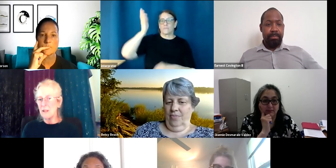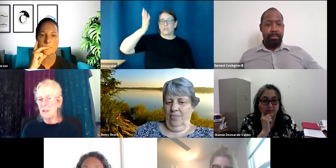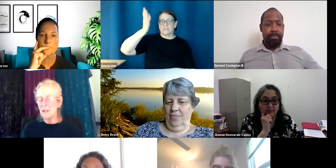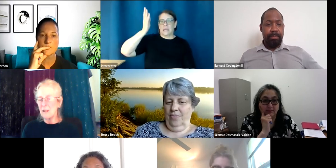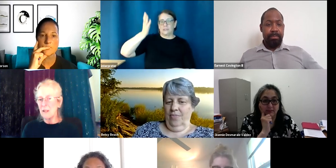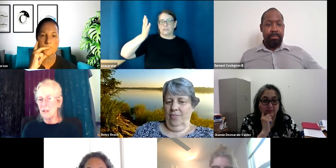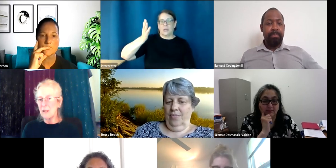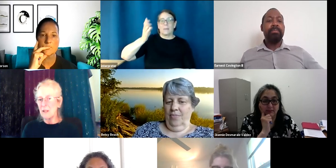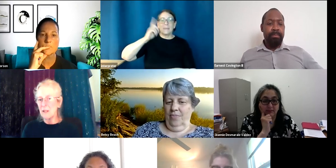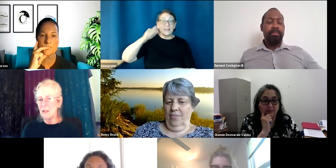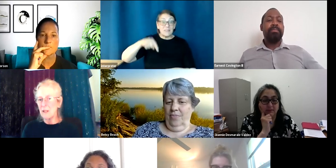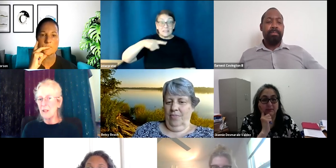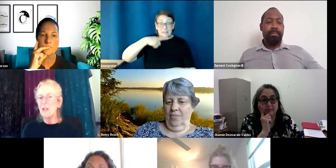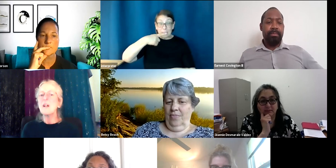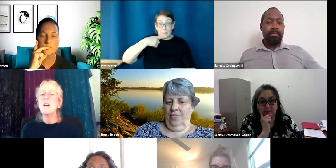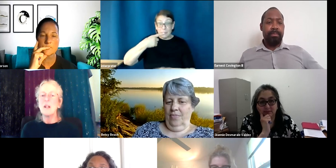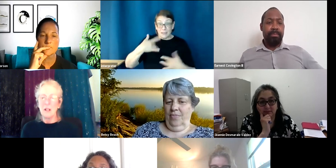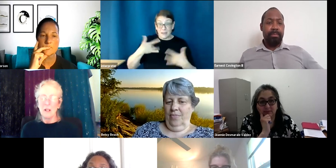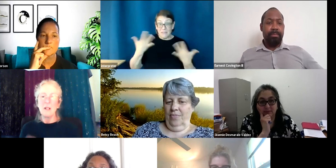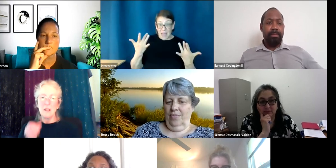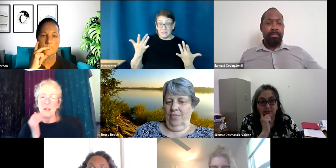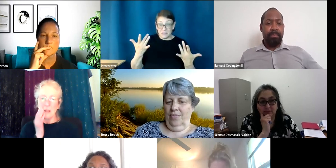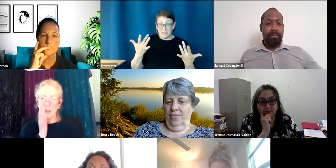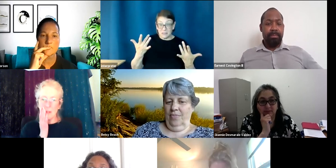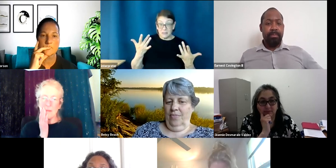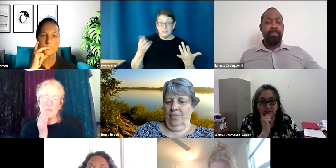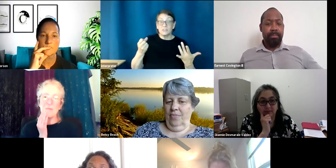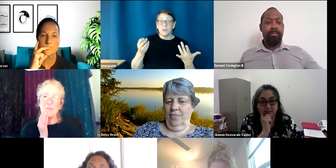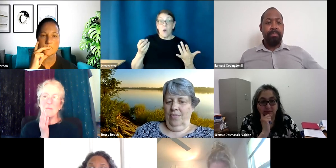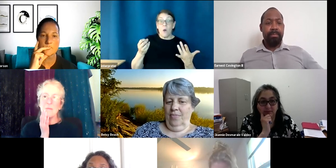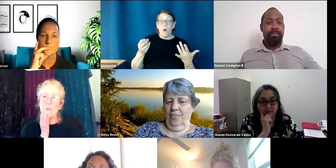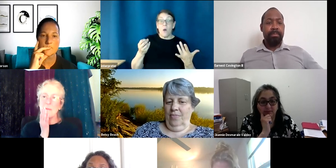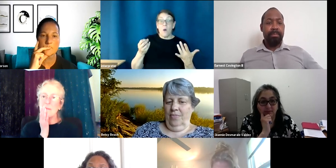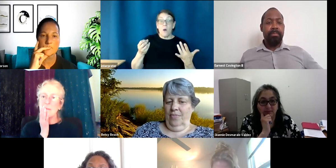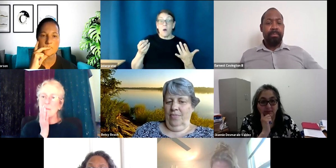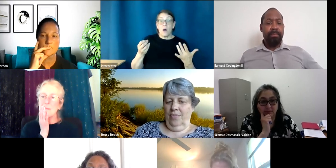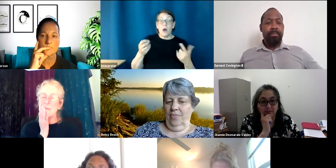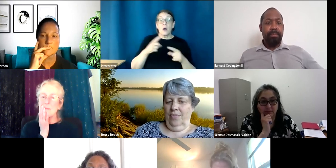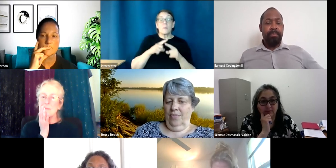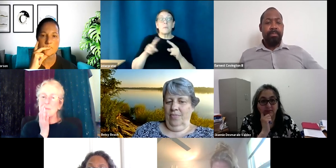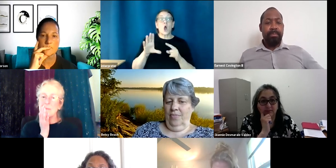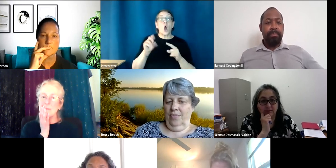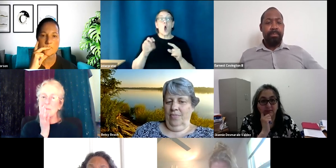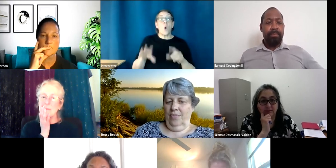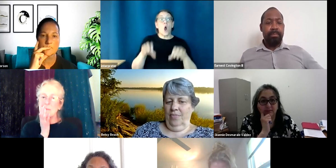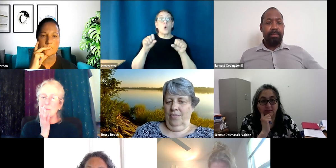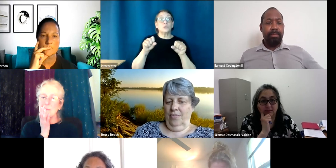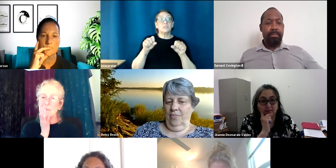it's a public event. Um, so, but it's, um, the co-hosting, it would be, you know, um,